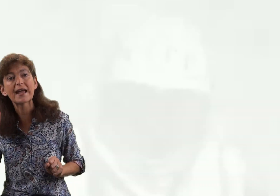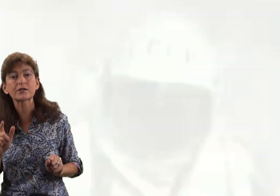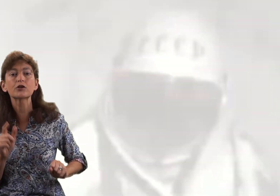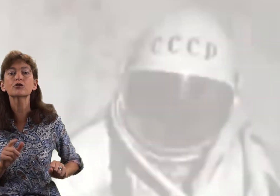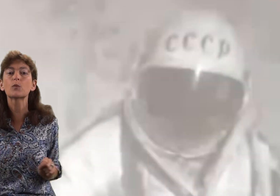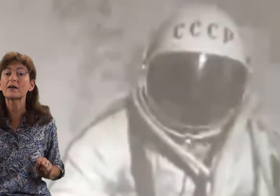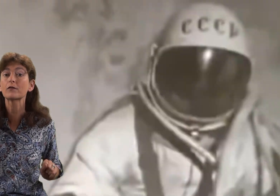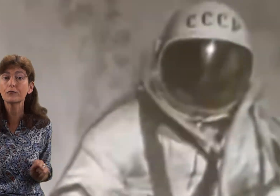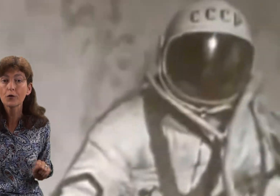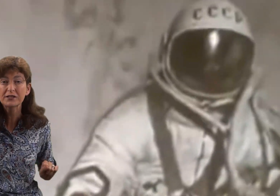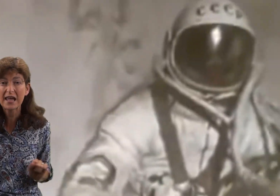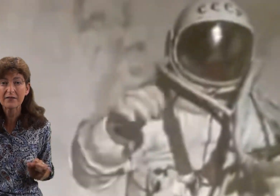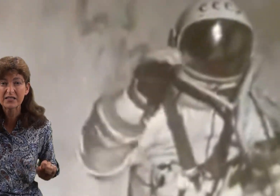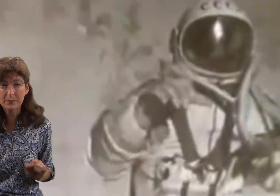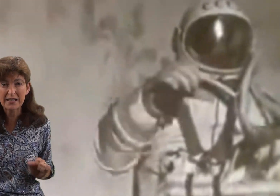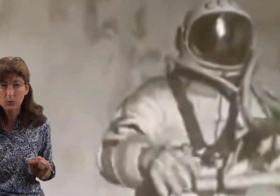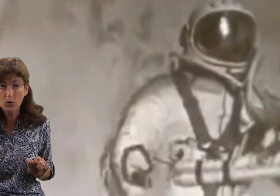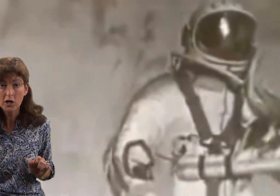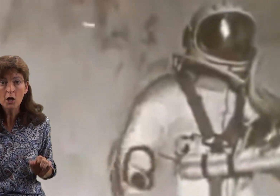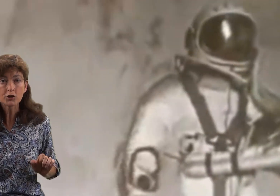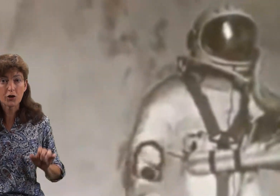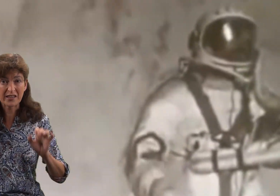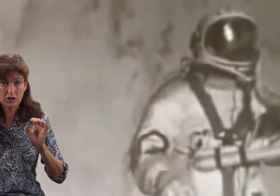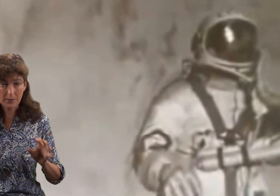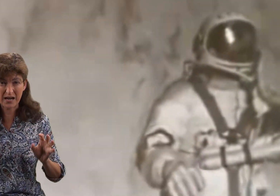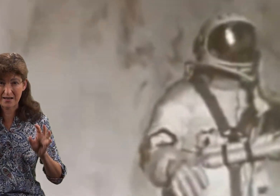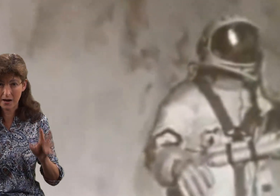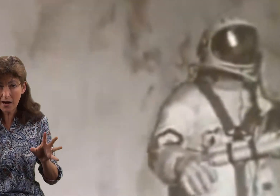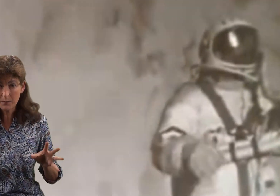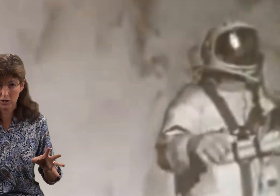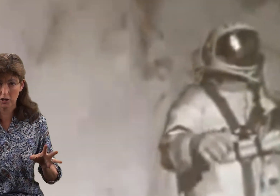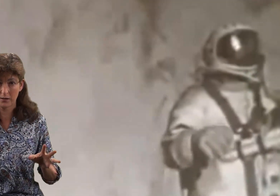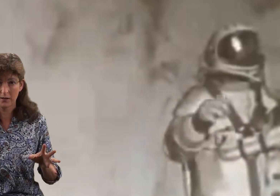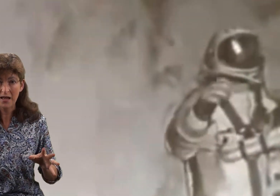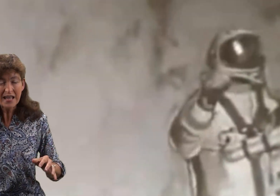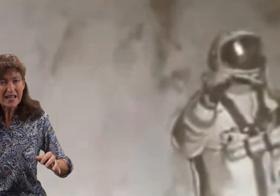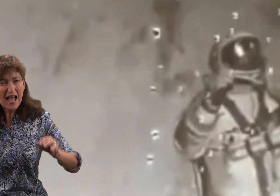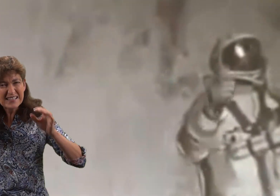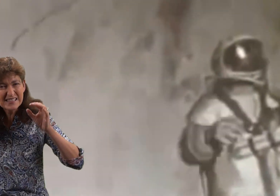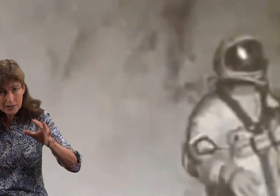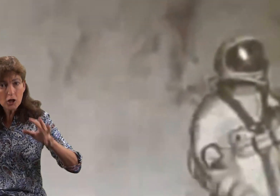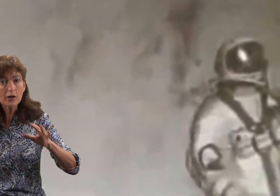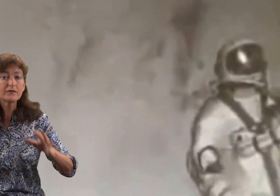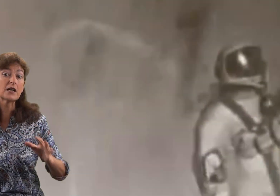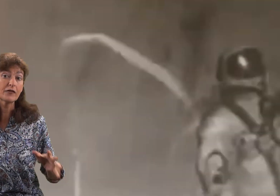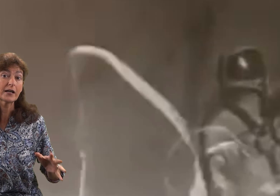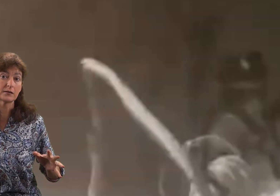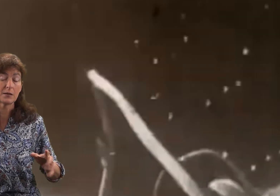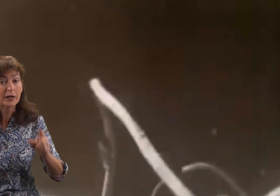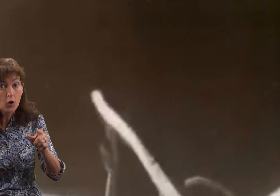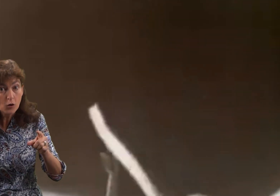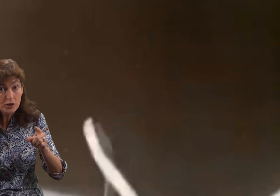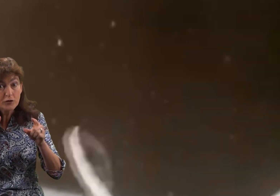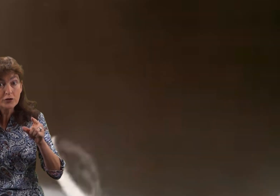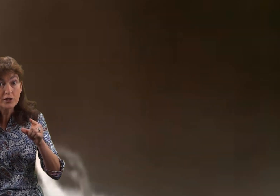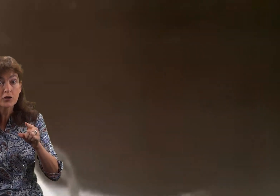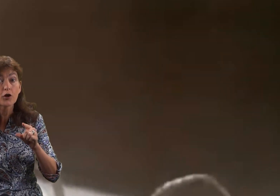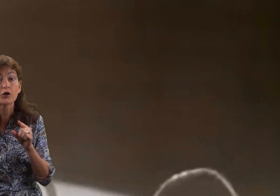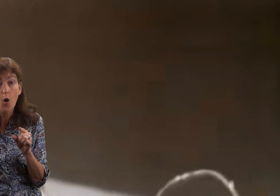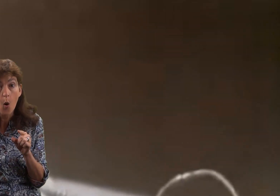executed one of the first ever space walks during the Gemini 9 mission, he had such a lot of difficulty because of Newton's third law,